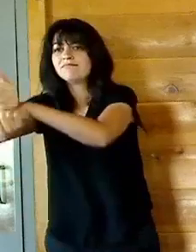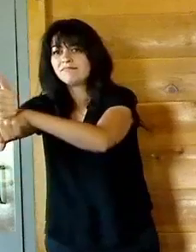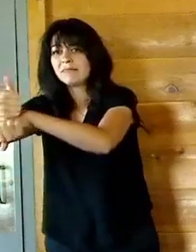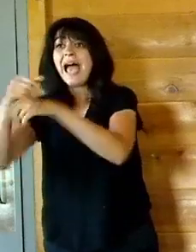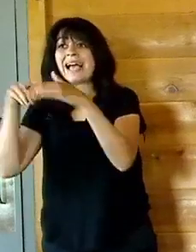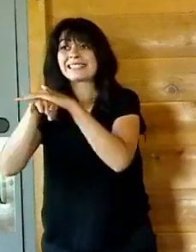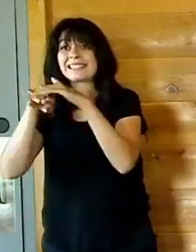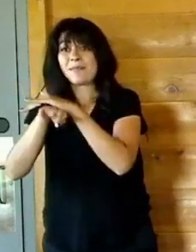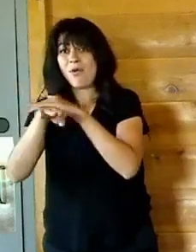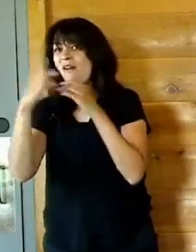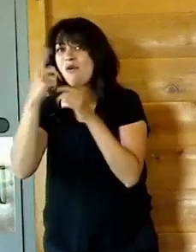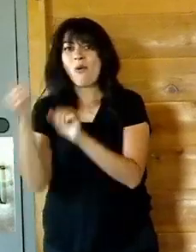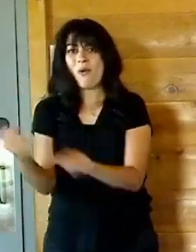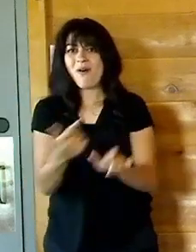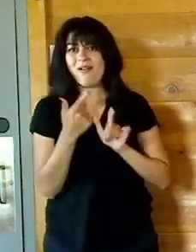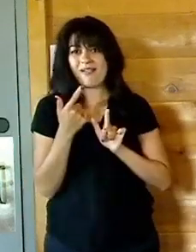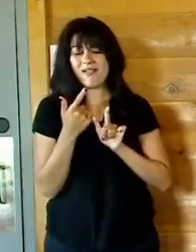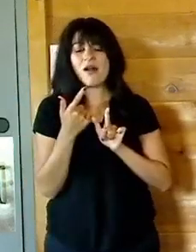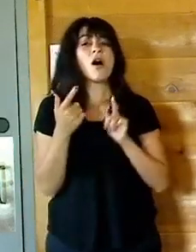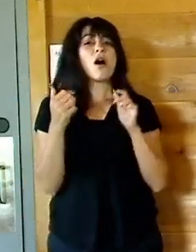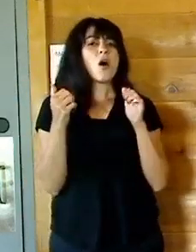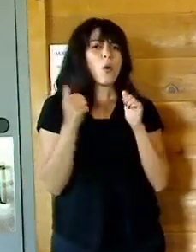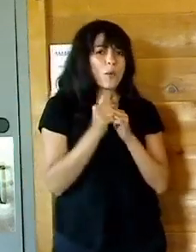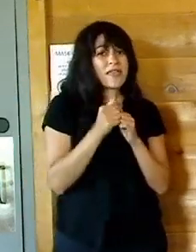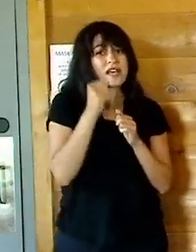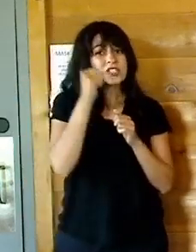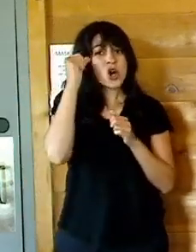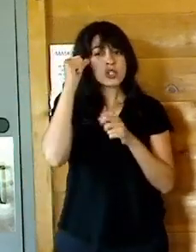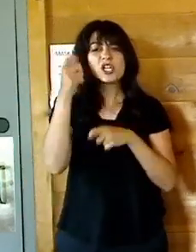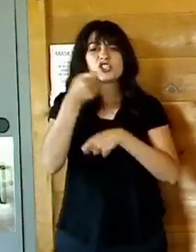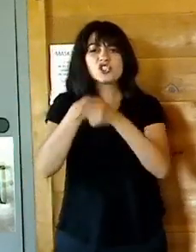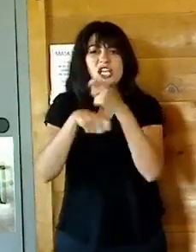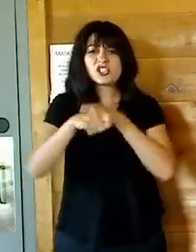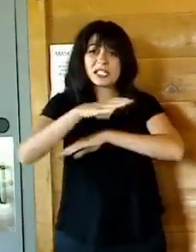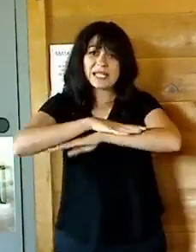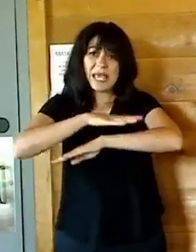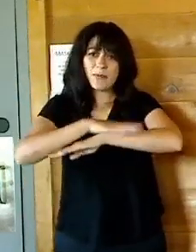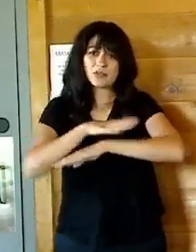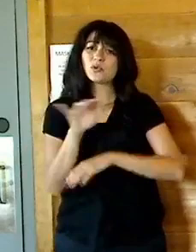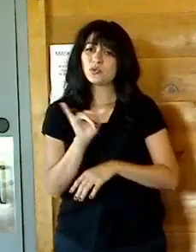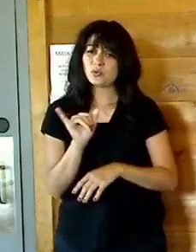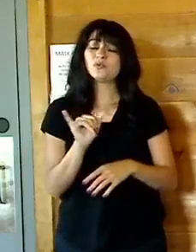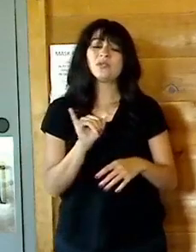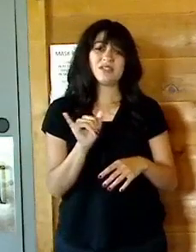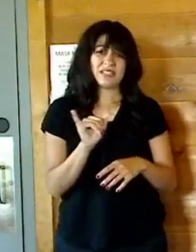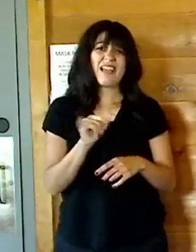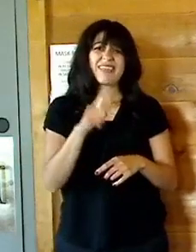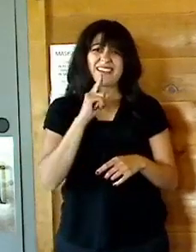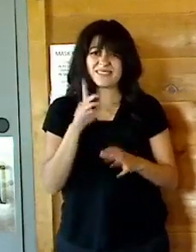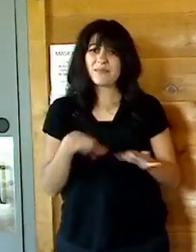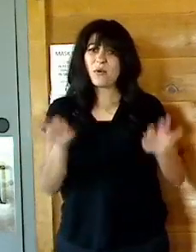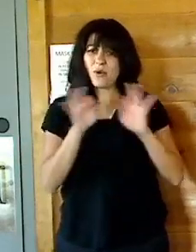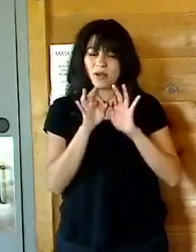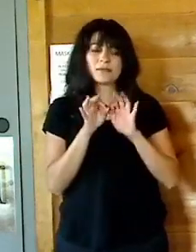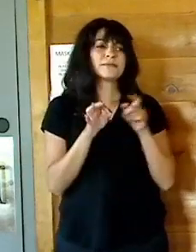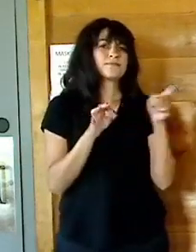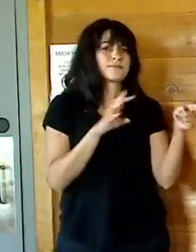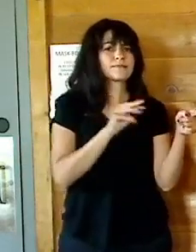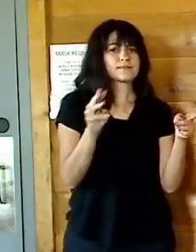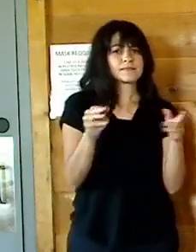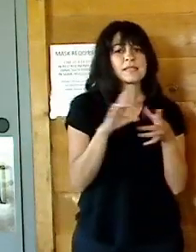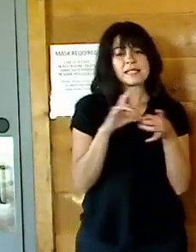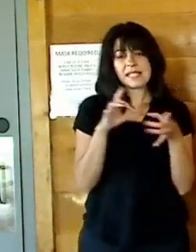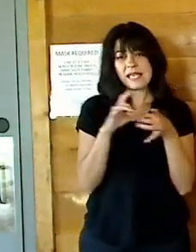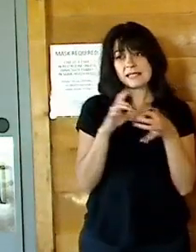Accessible. Yes, accessible. Accessible with even adult changing tables too. Which is something that's very significant. Yeah, you know it's interesting when